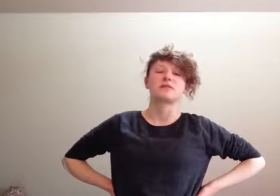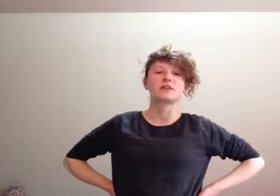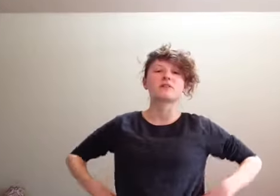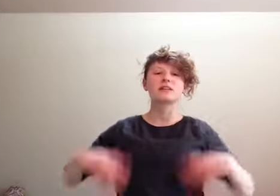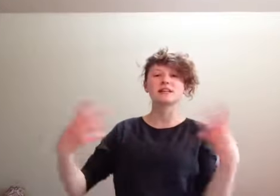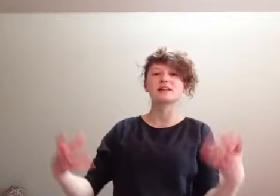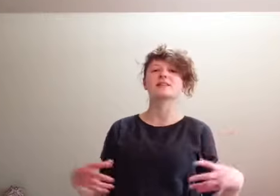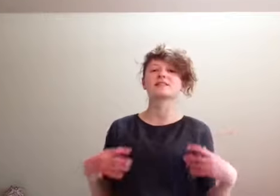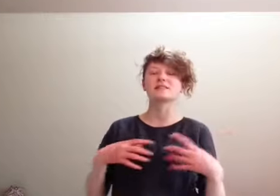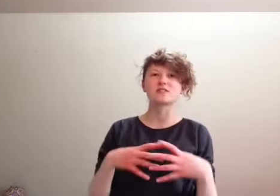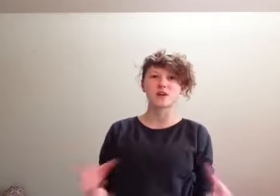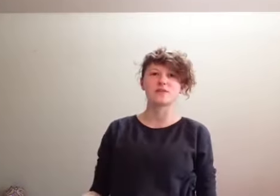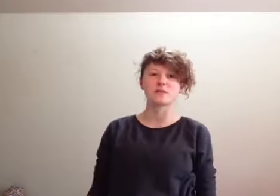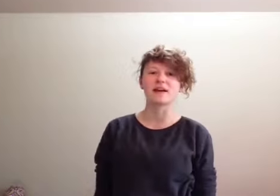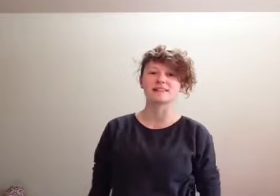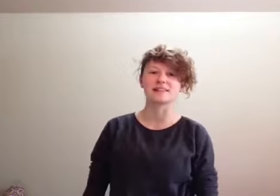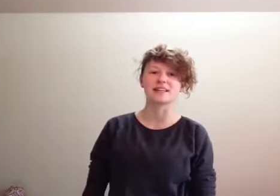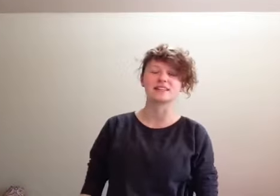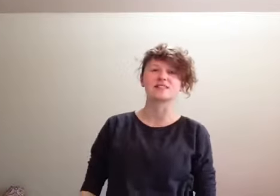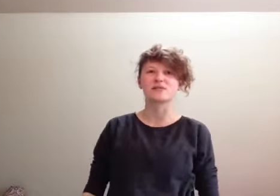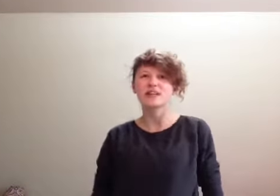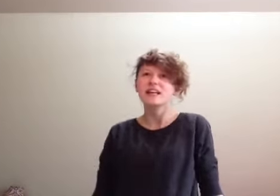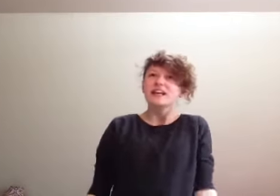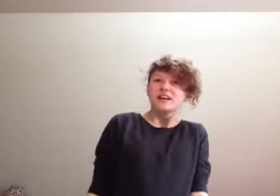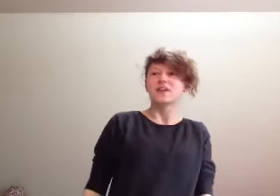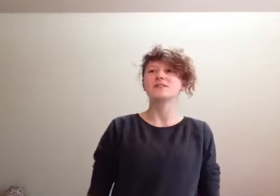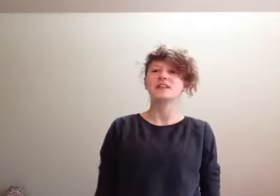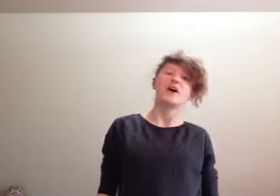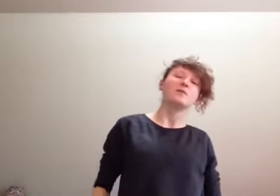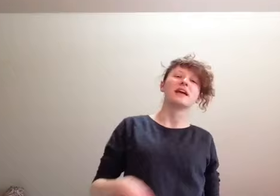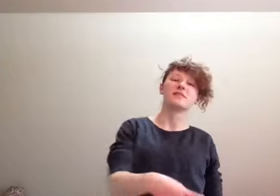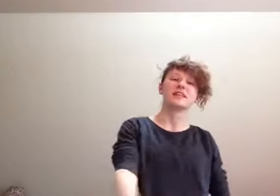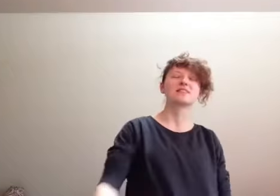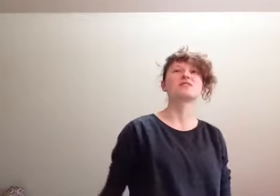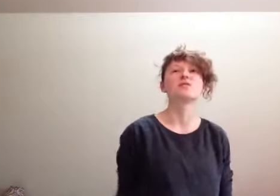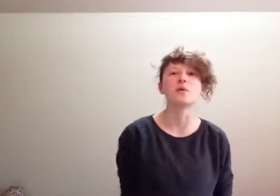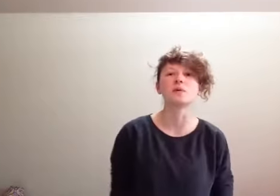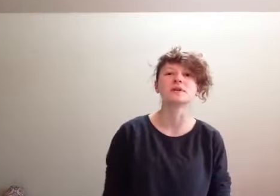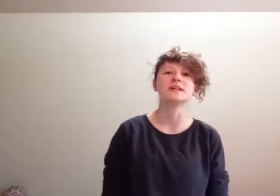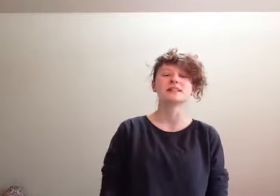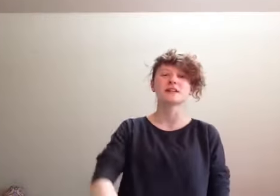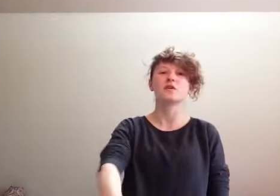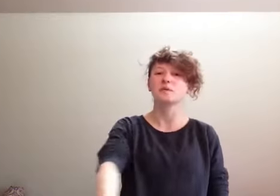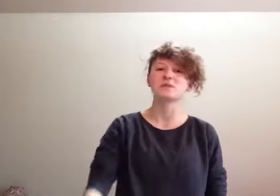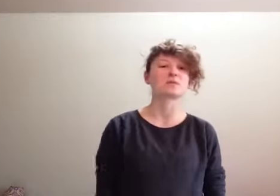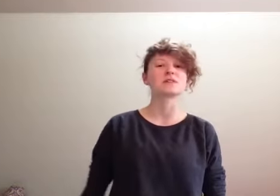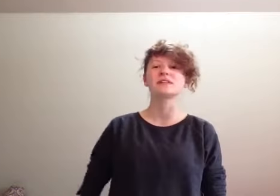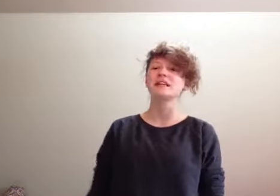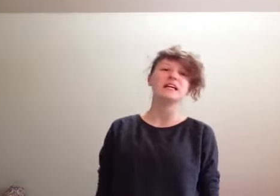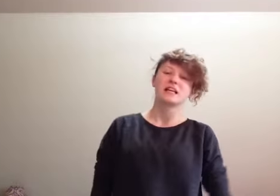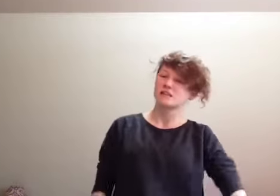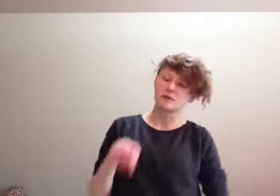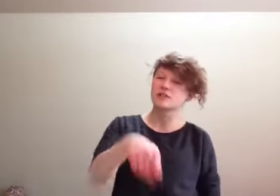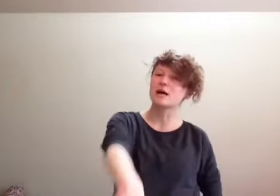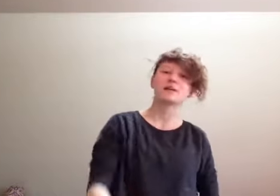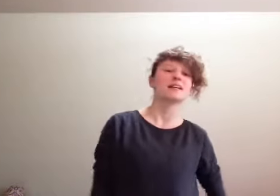really kind of sets the tone of the place I think. It's just really cosy and homely. Everything is just normal. It's like a normal dishwasher. You just put the tablet in,